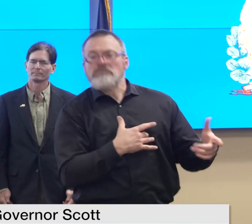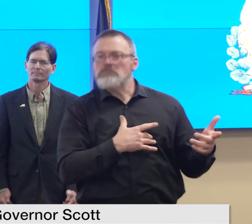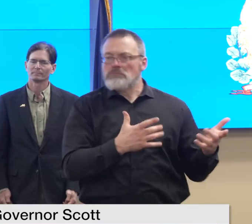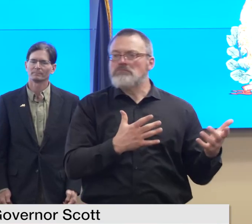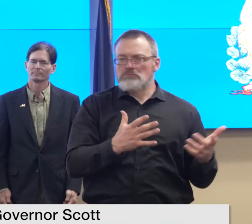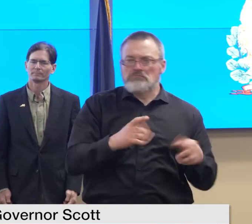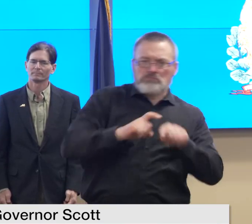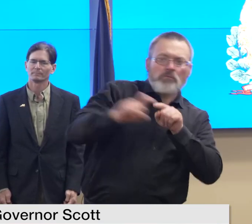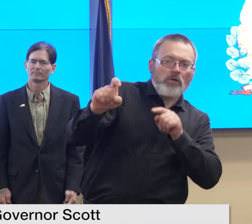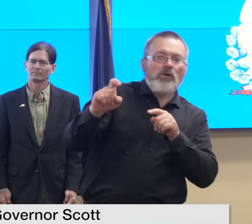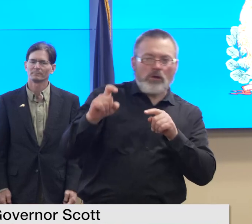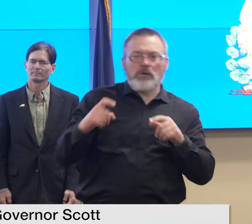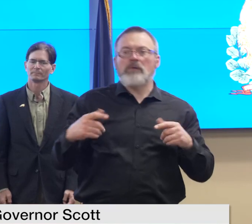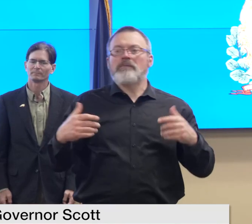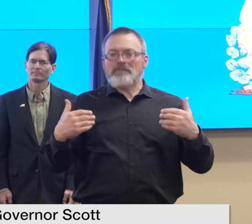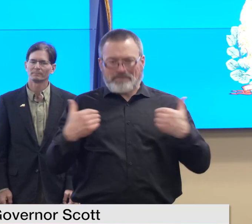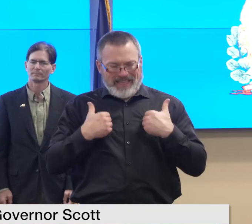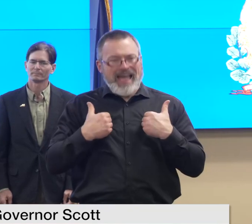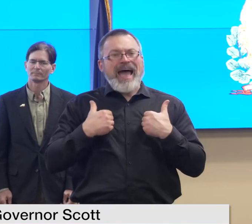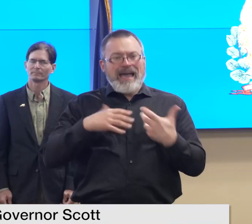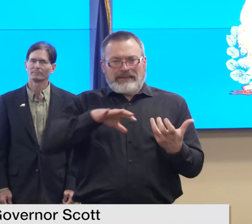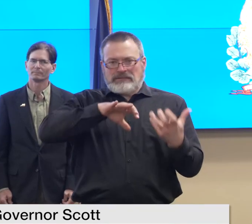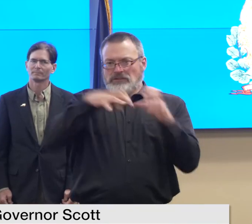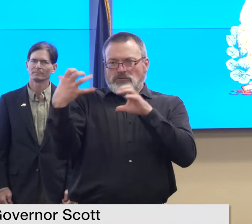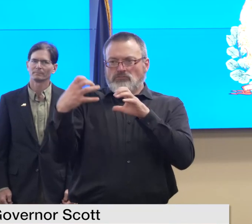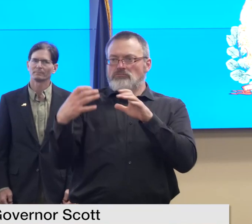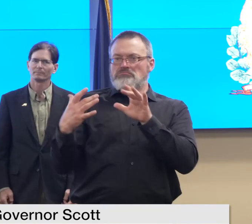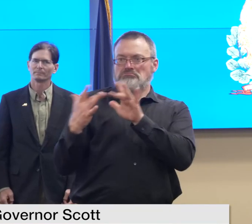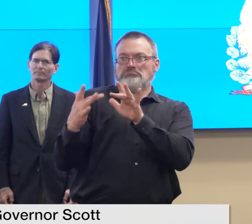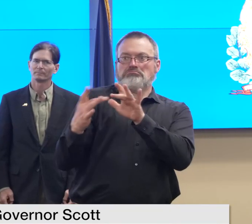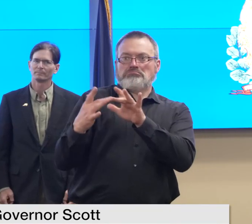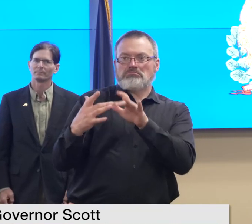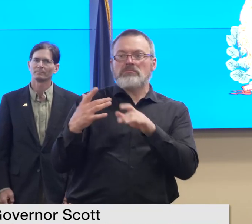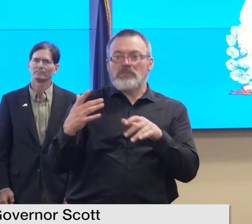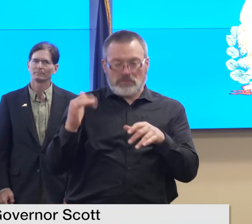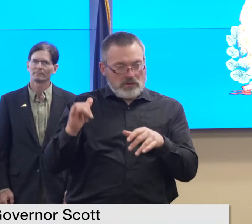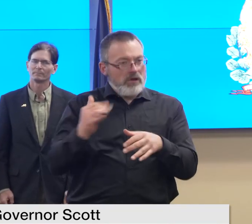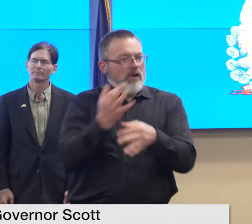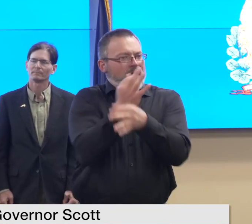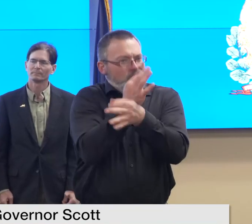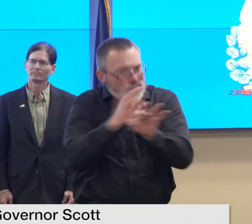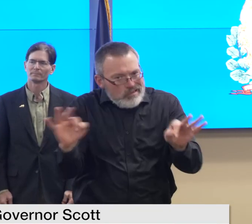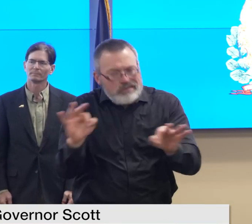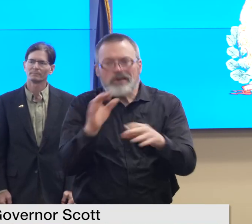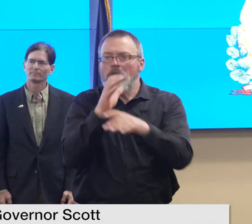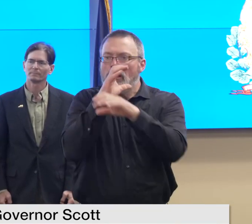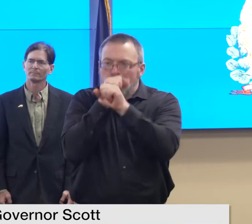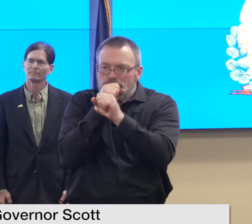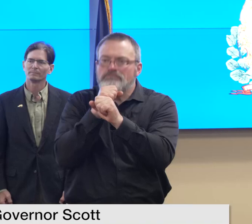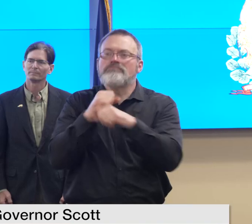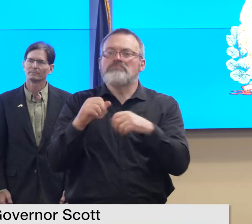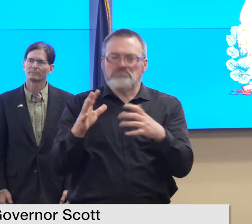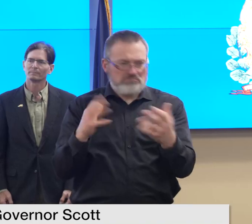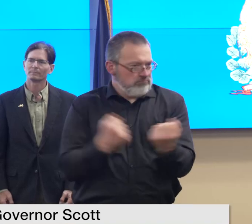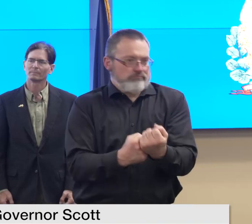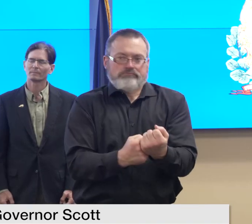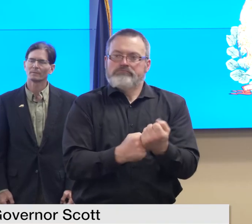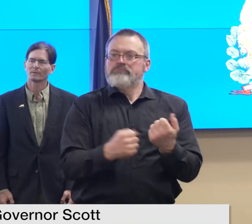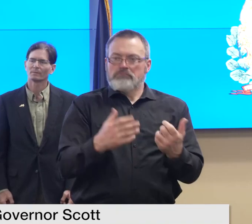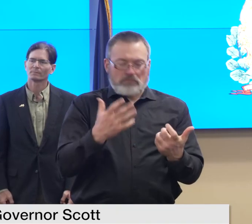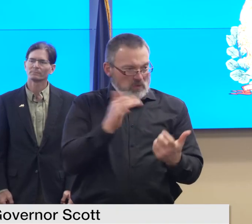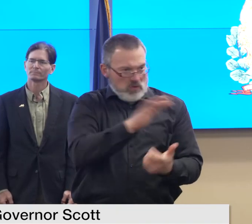this hotline provides free confidential counseling and support to people in distress